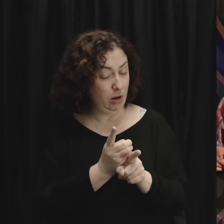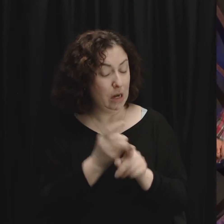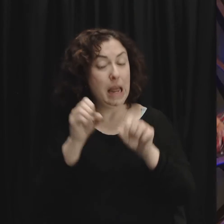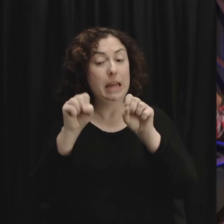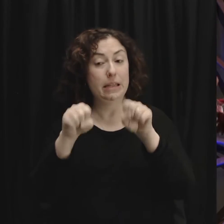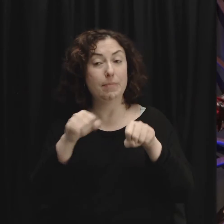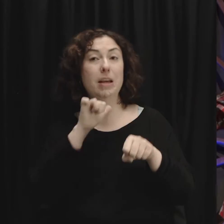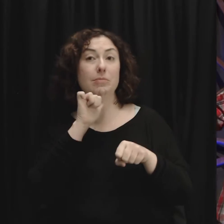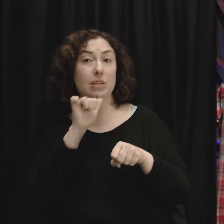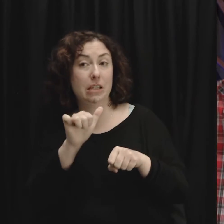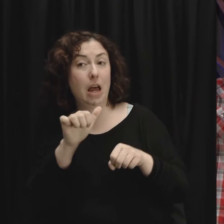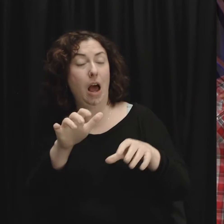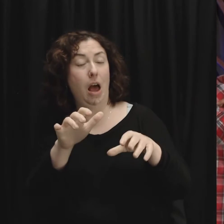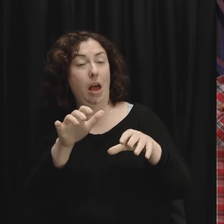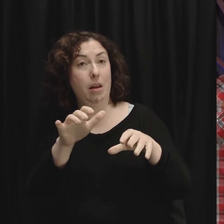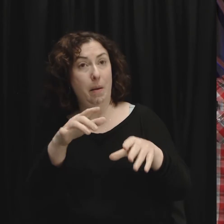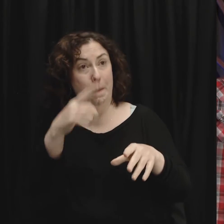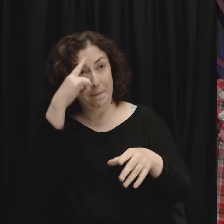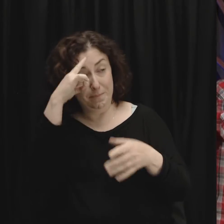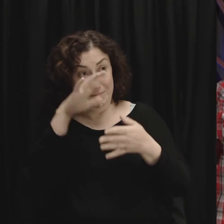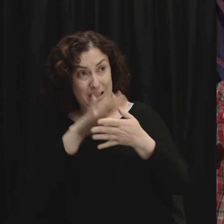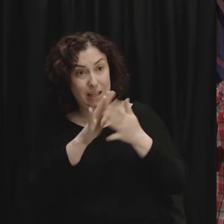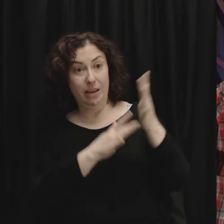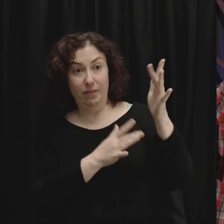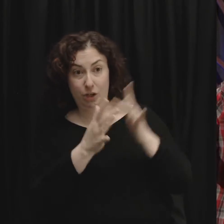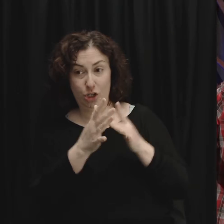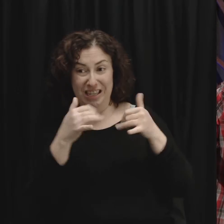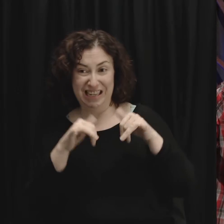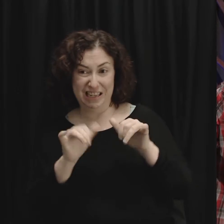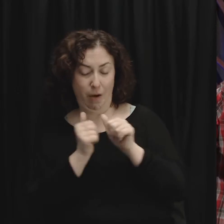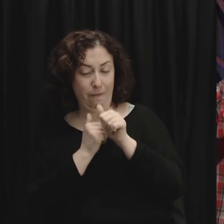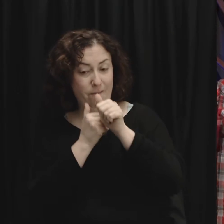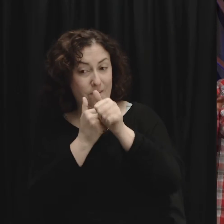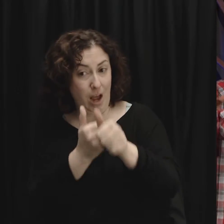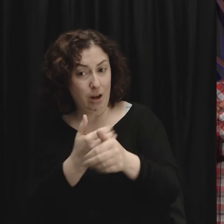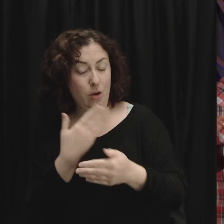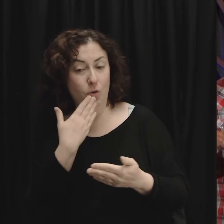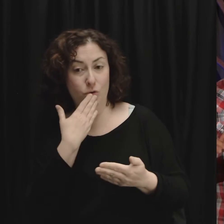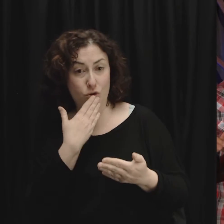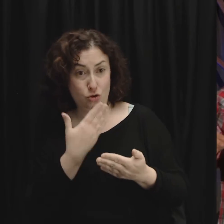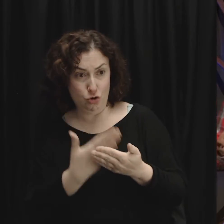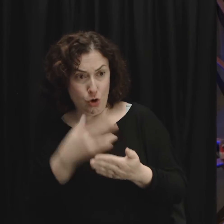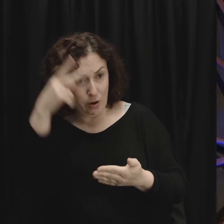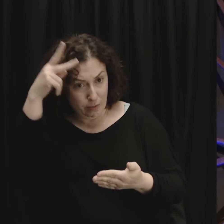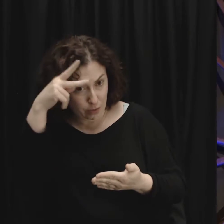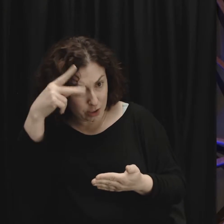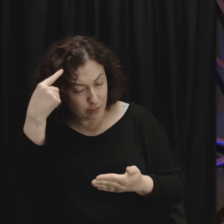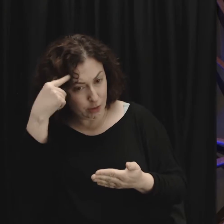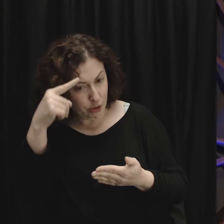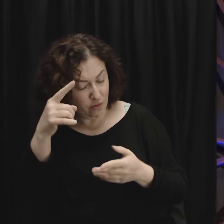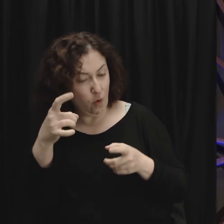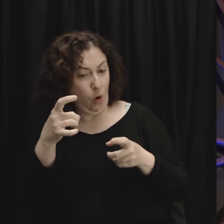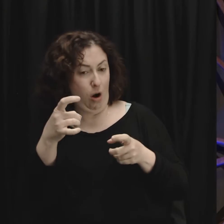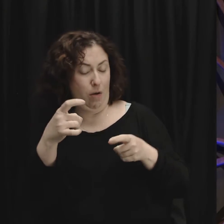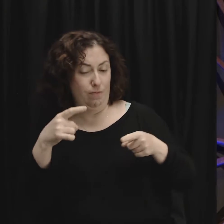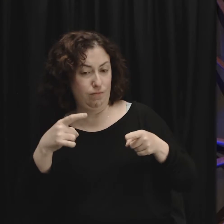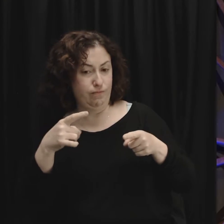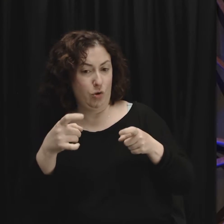and yet to follow some of those good principles for doing relationships and here's what I want to say to that. God's truth works whether